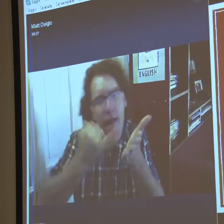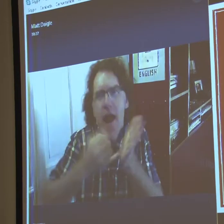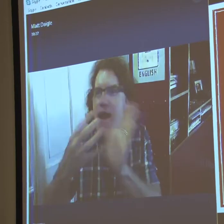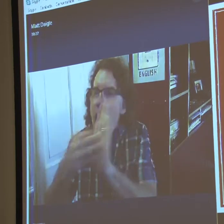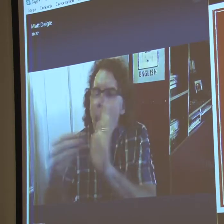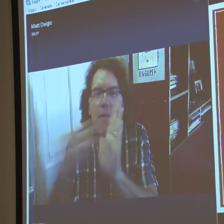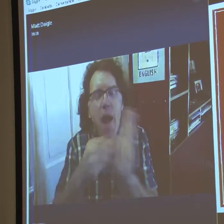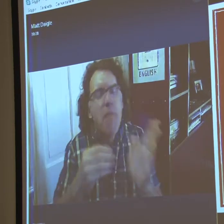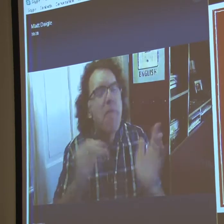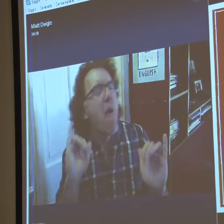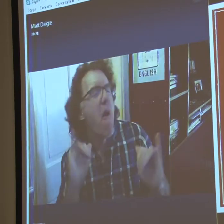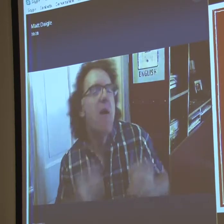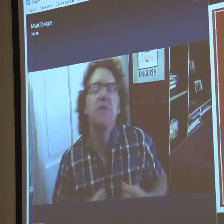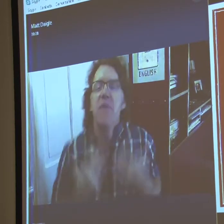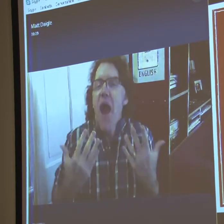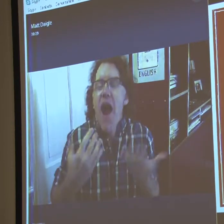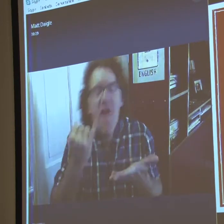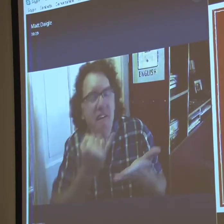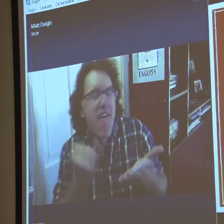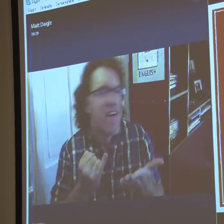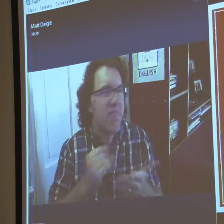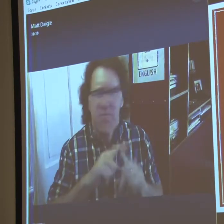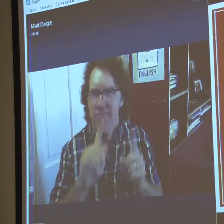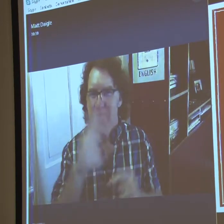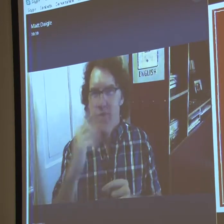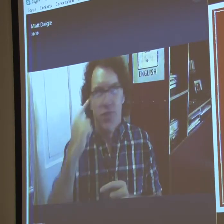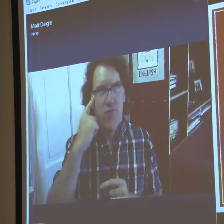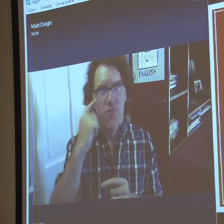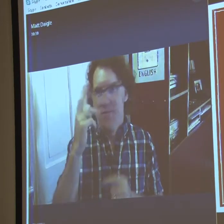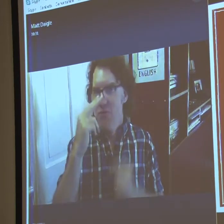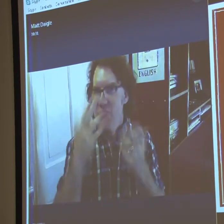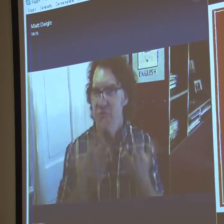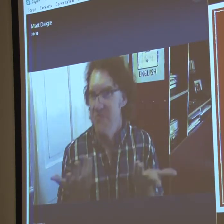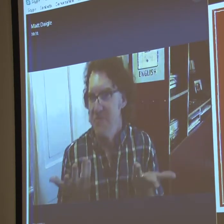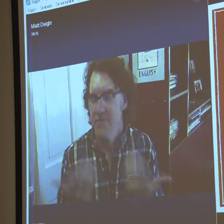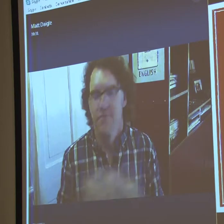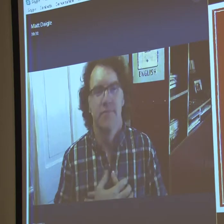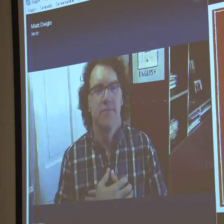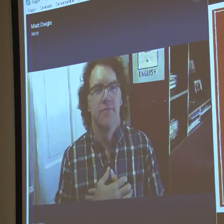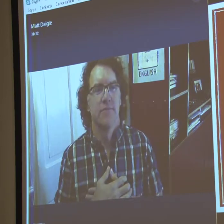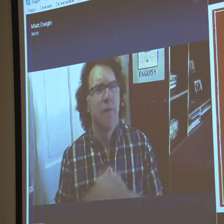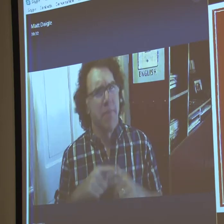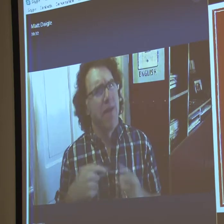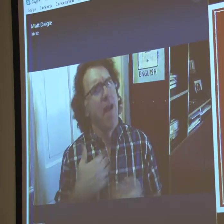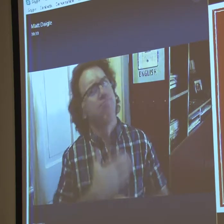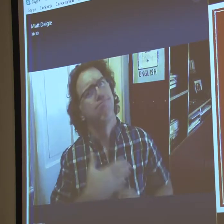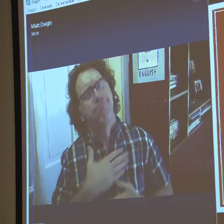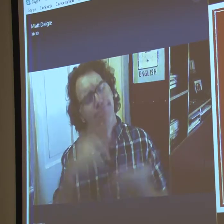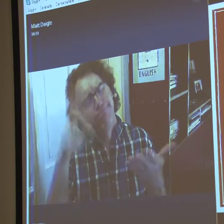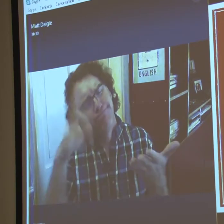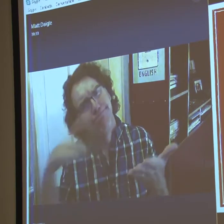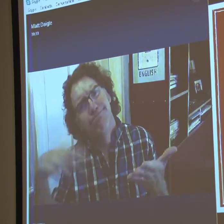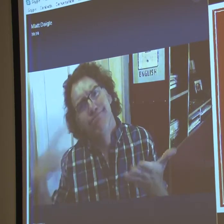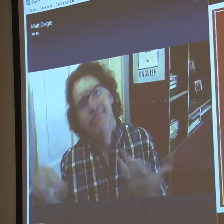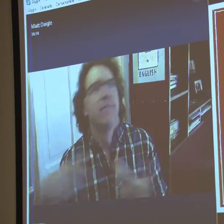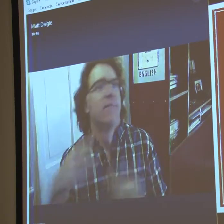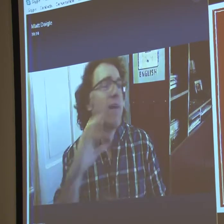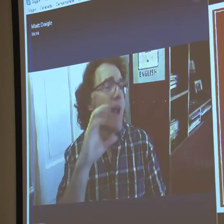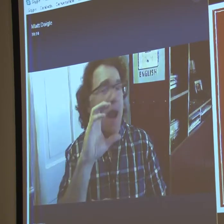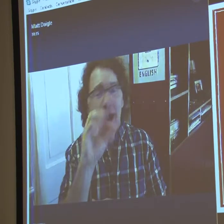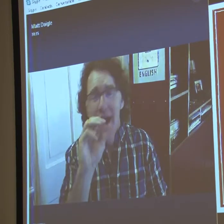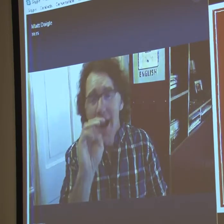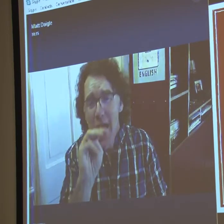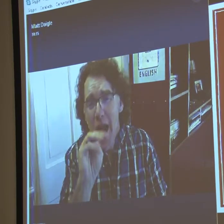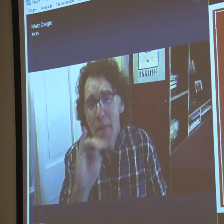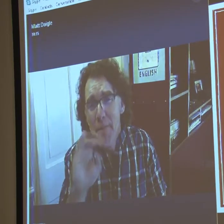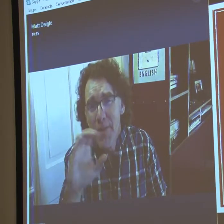able to draw Snoopy from Peanuts. I was able to do that. They inspired me to draw. But I